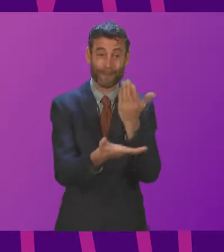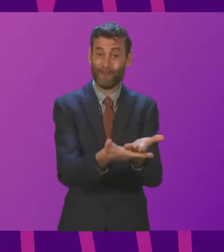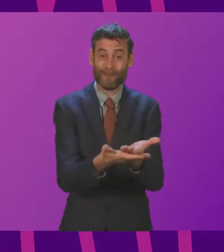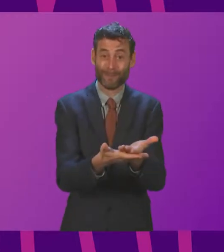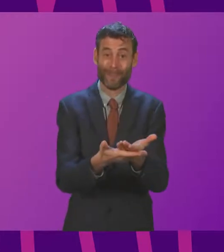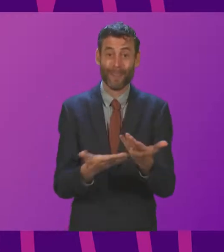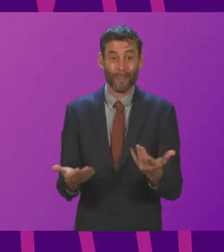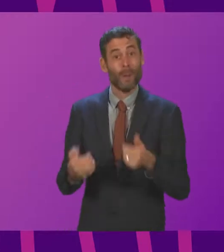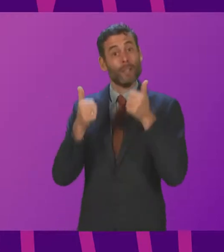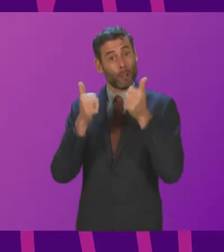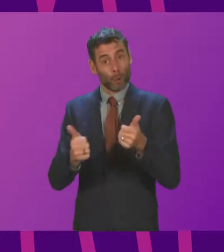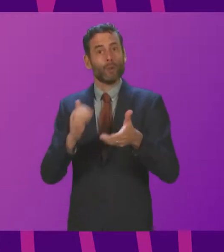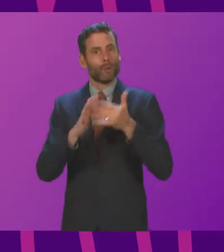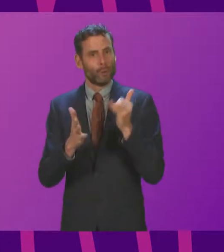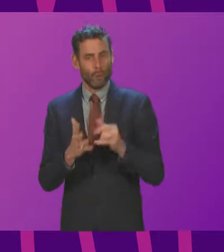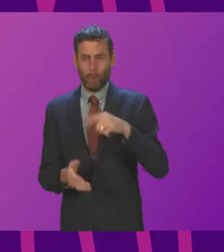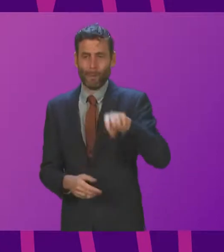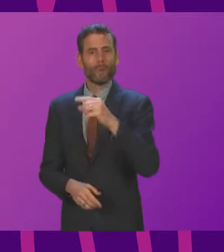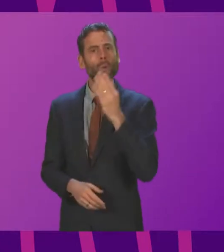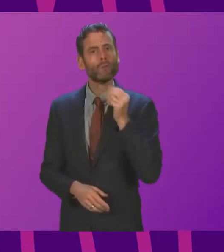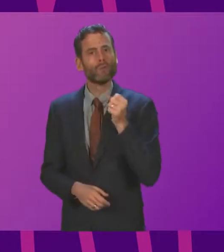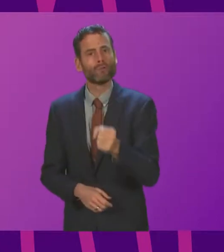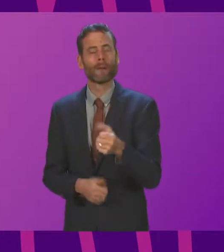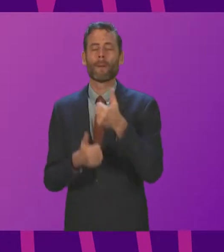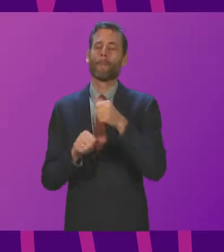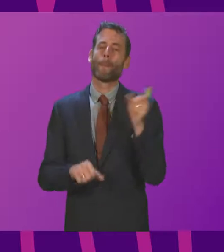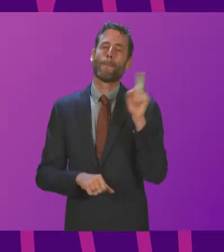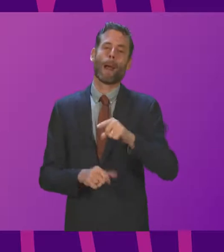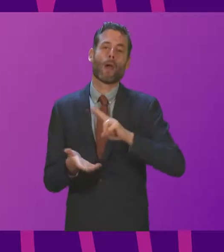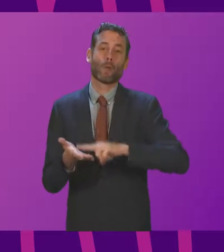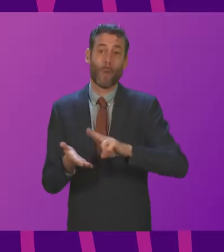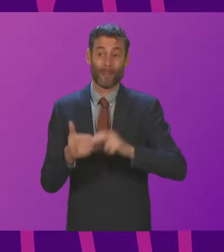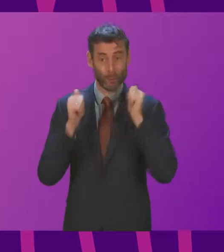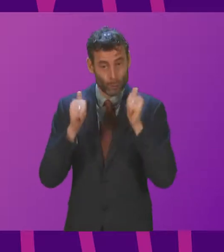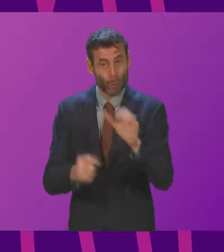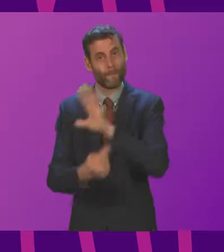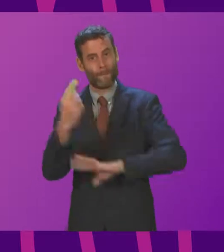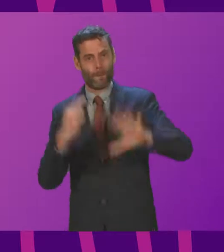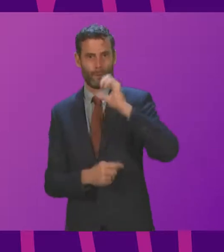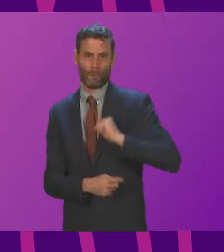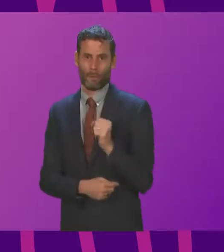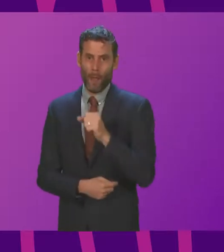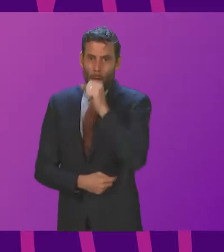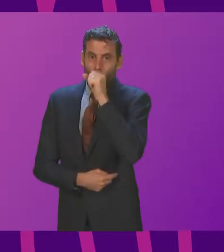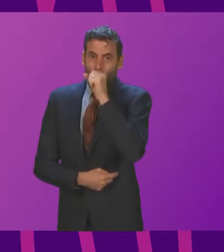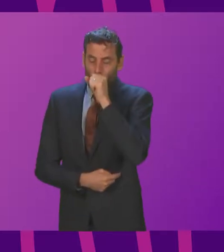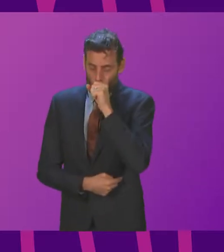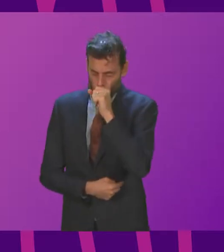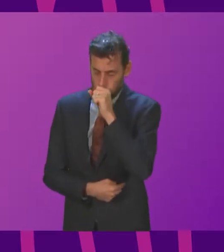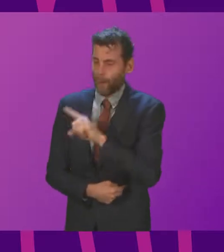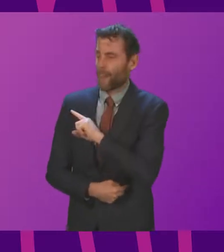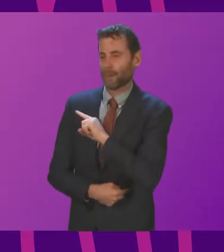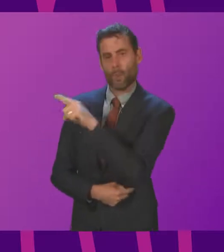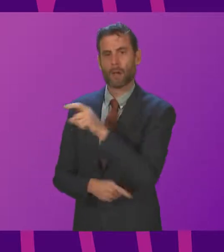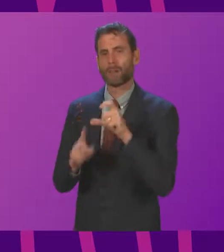It's good news for those who travel on our railways. It's good news for the Scottish population, which is probably why Douglas Ross is so deeply